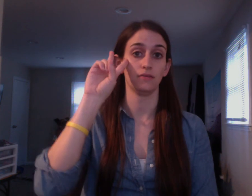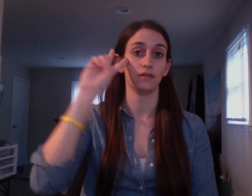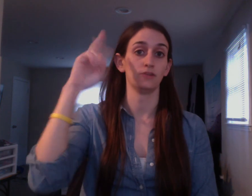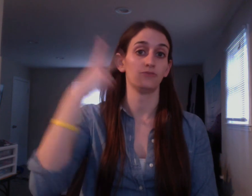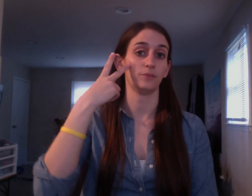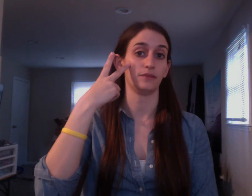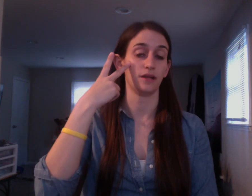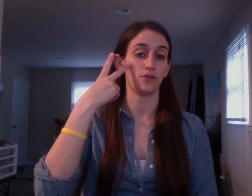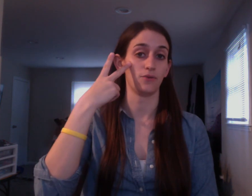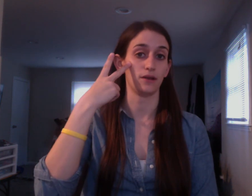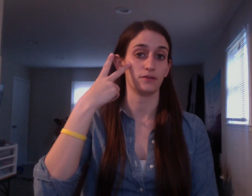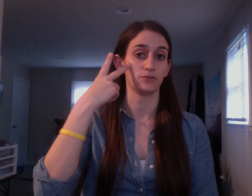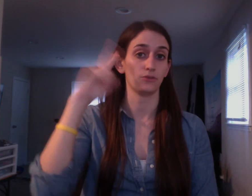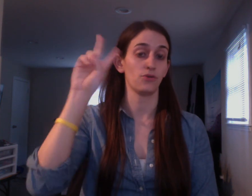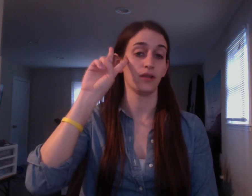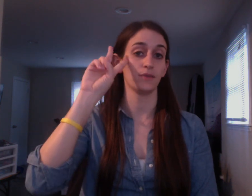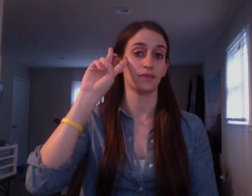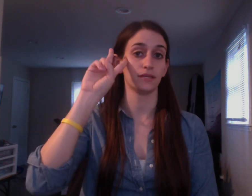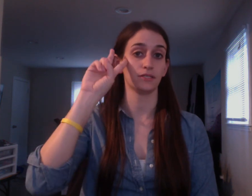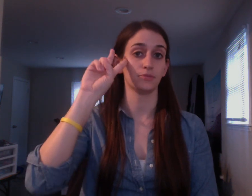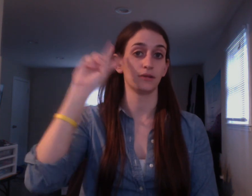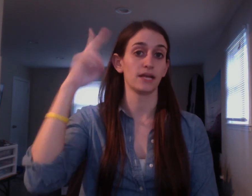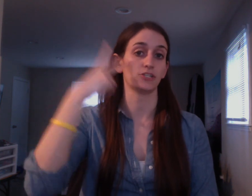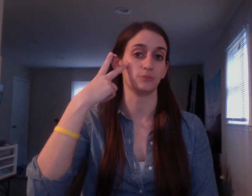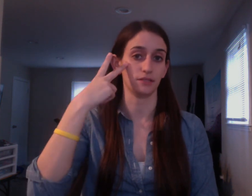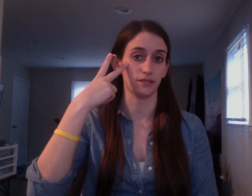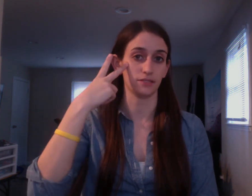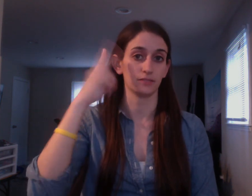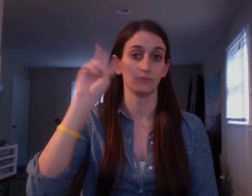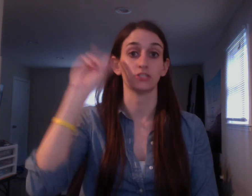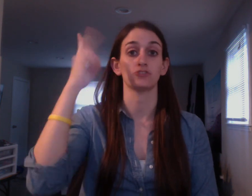then you flip it the other way, so you thought I meant this, but I actually meant this, misunderstood.